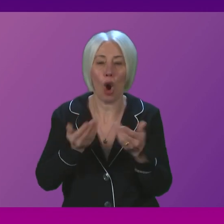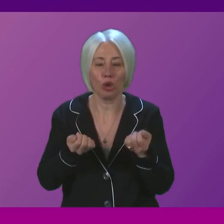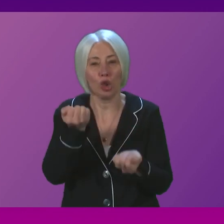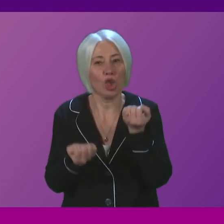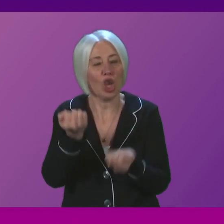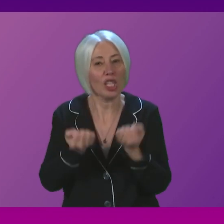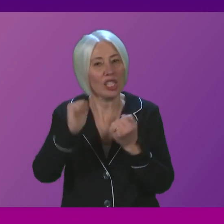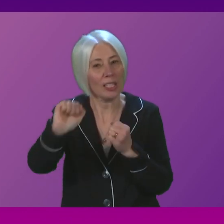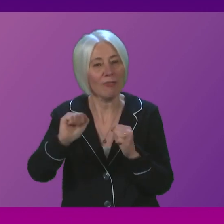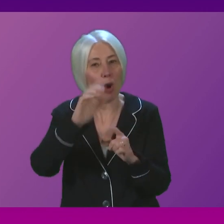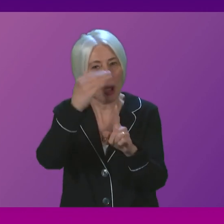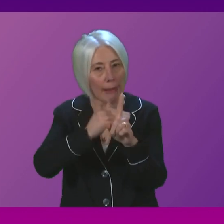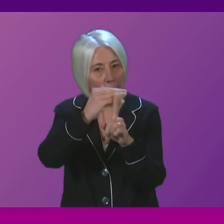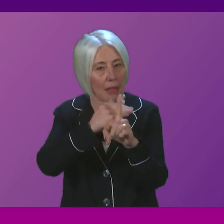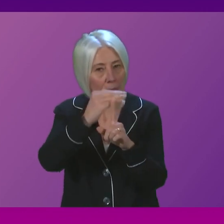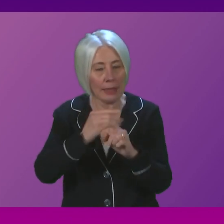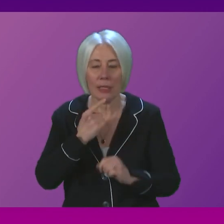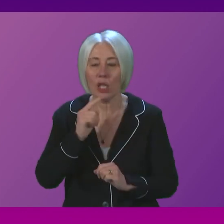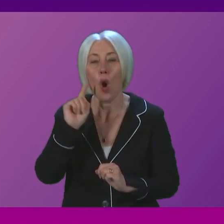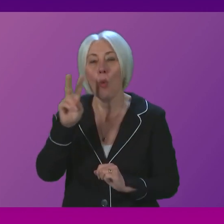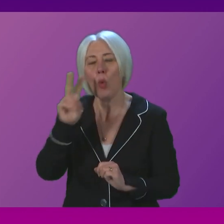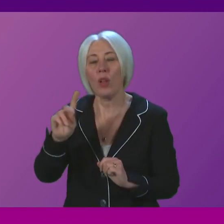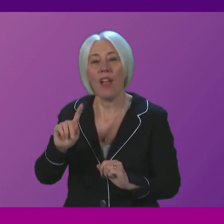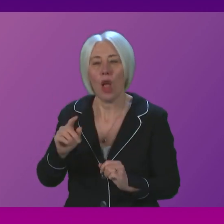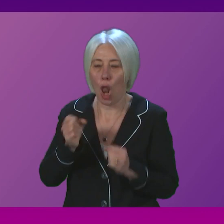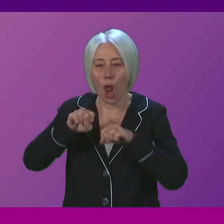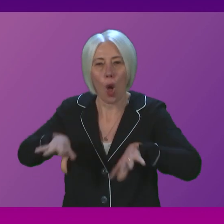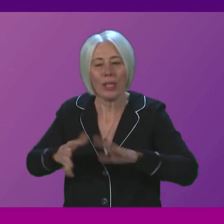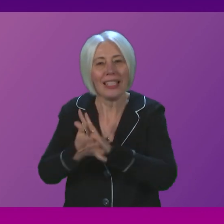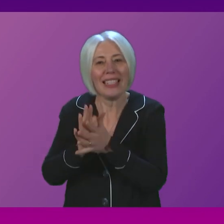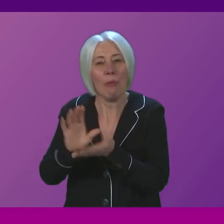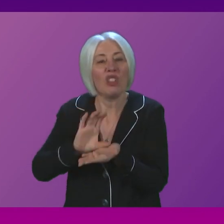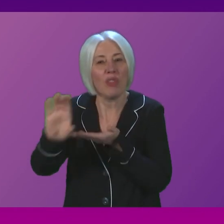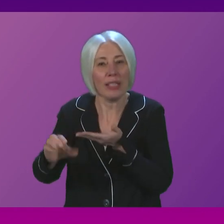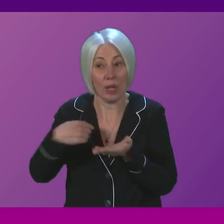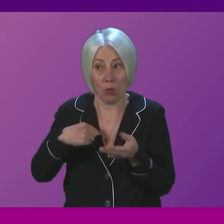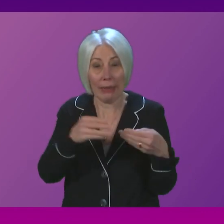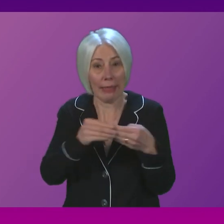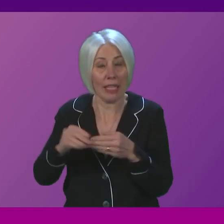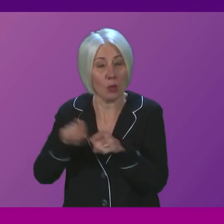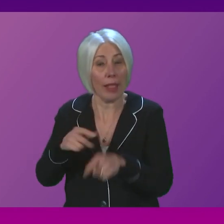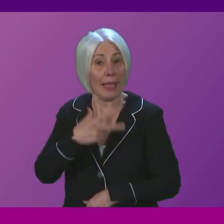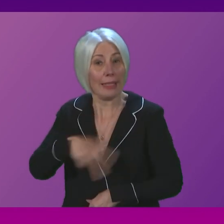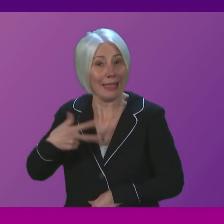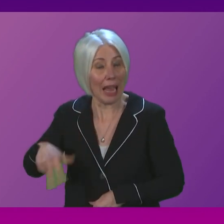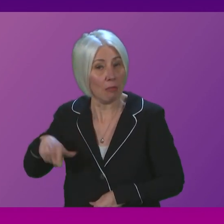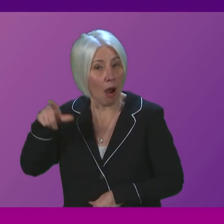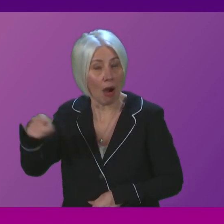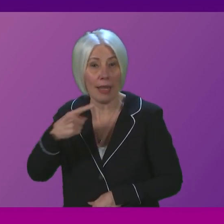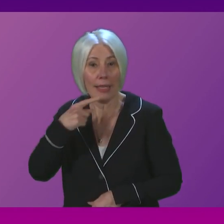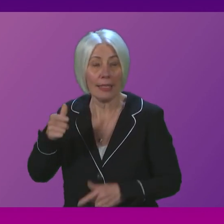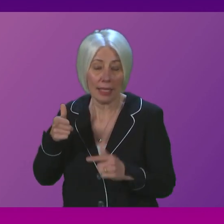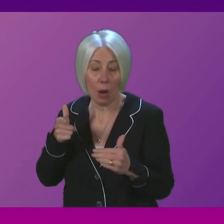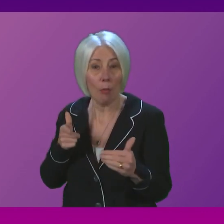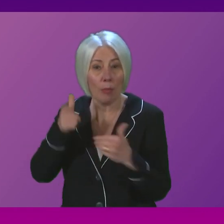Scotland's leadership on loss and damage funding that the first minister mentioned Denmark helped launch the Beyond Oil and